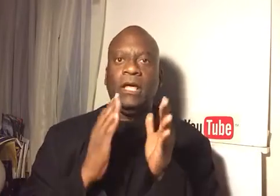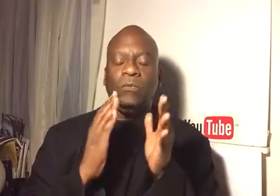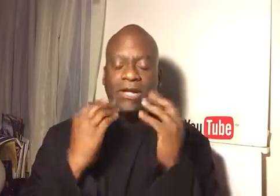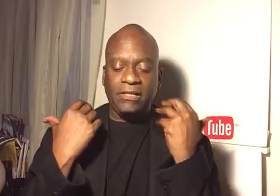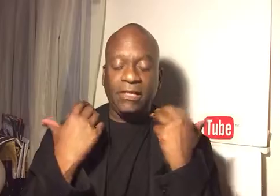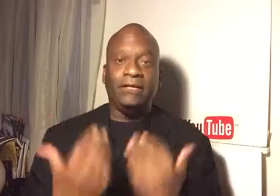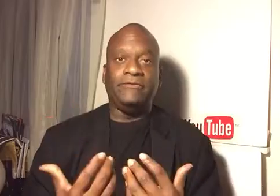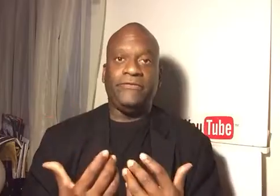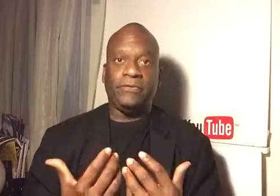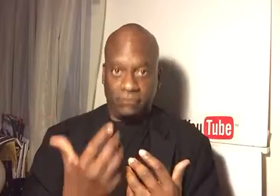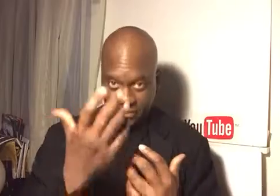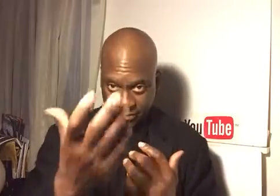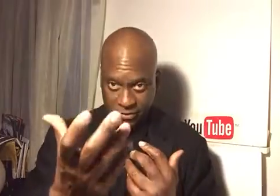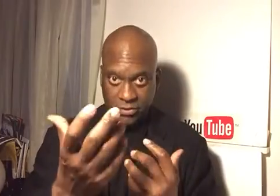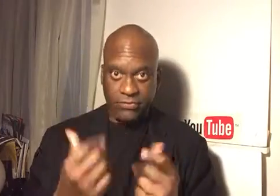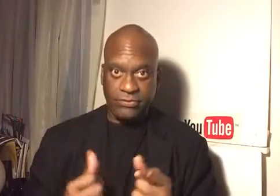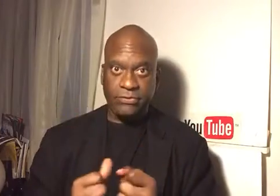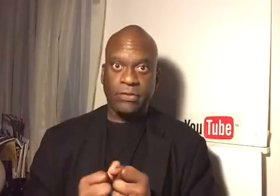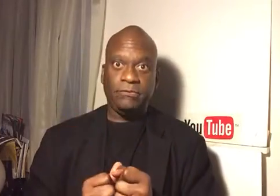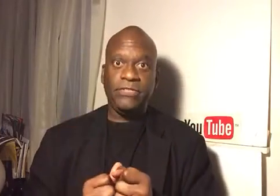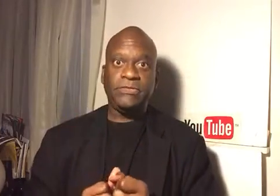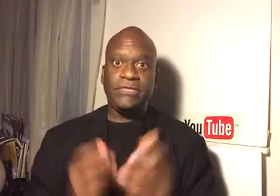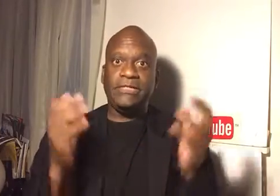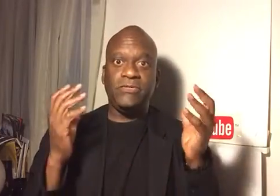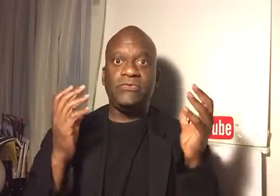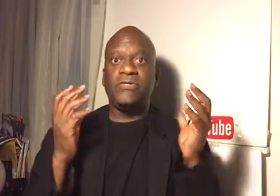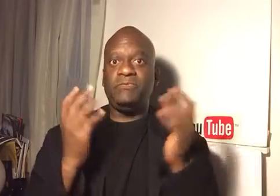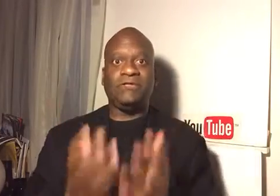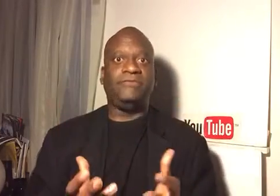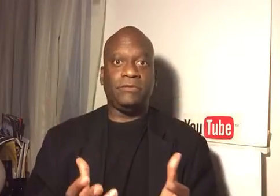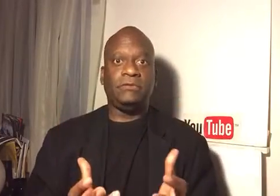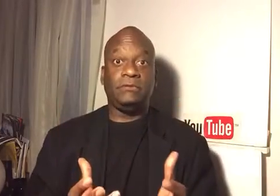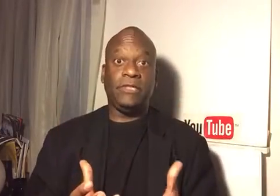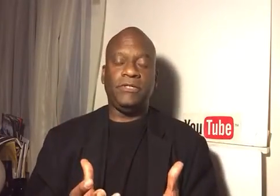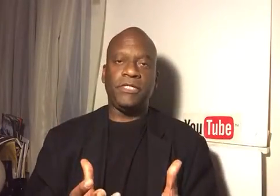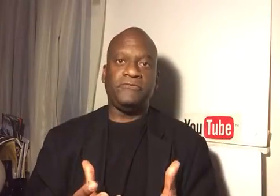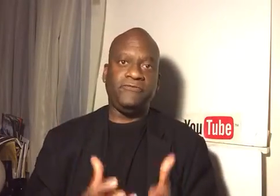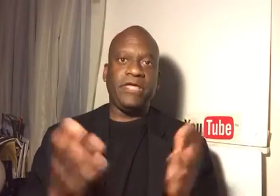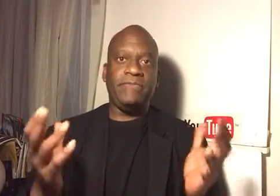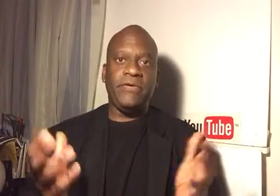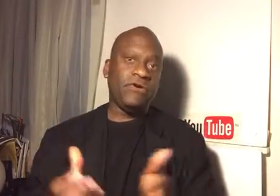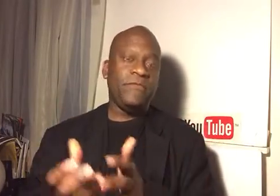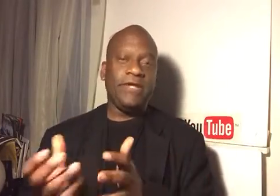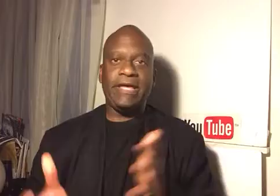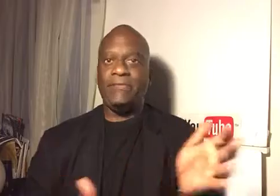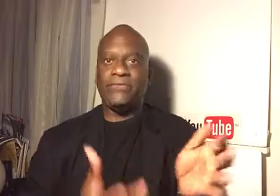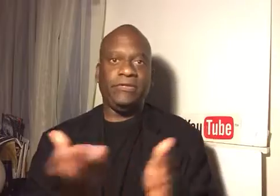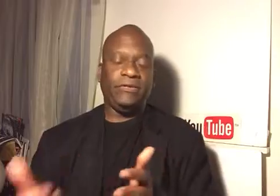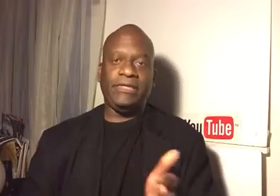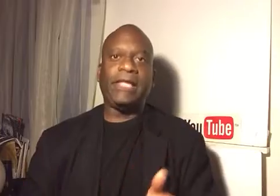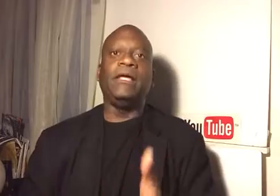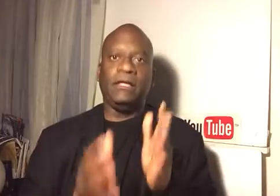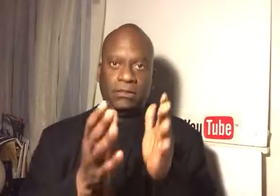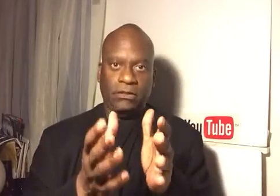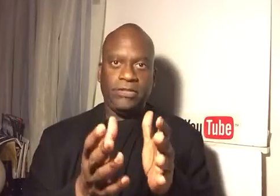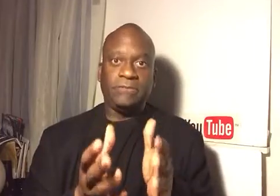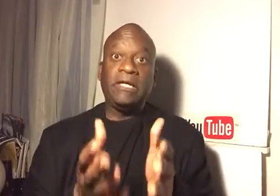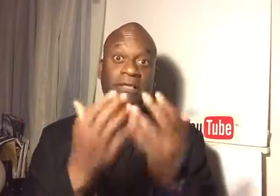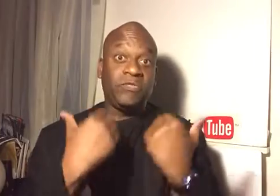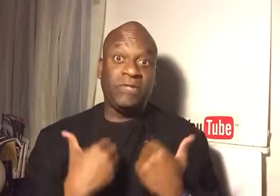What I loved, and this is to you, Mr. Mitchell, is that you were respectful. You you didn't flame me or call me names or anything like that. Awesome. And that's